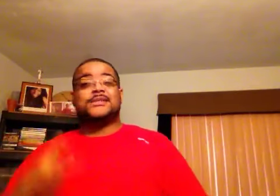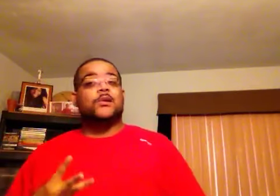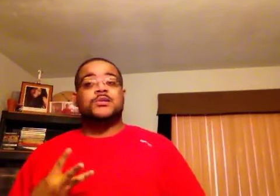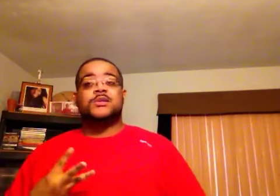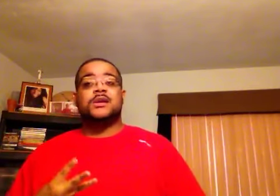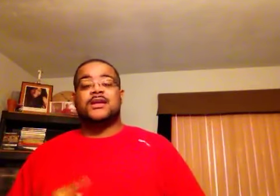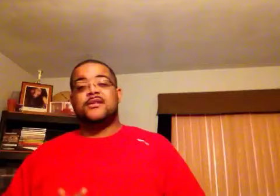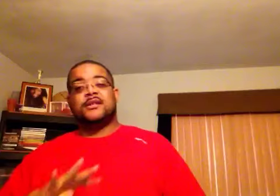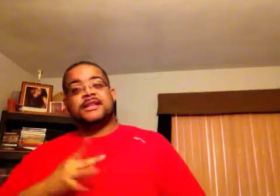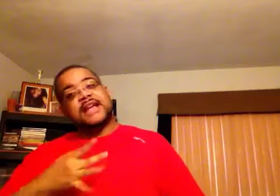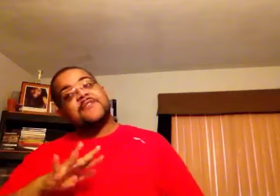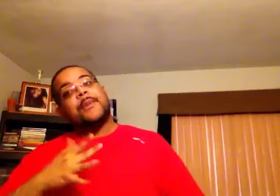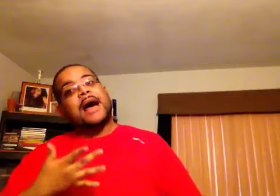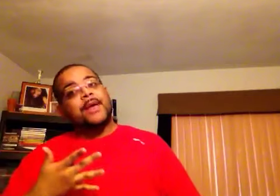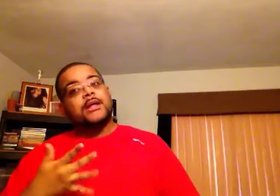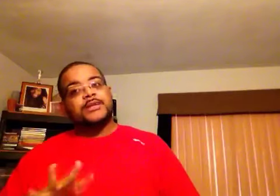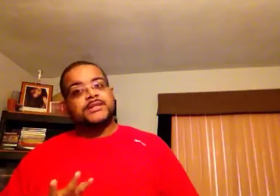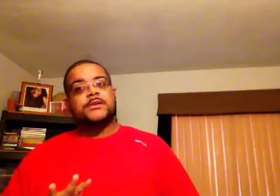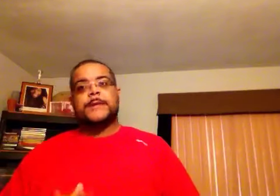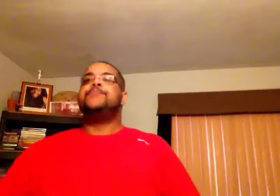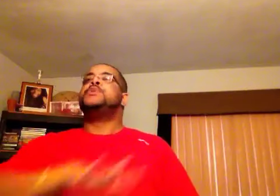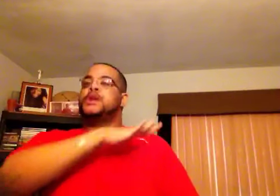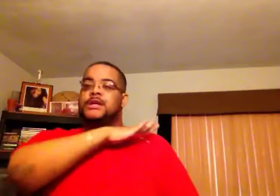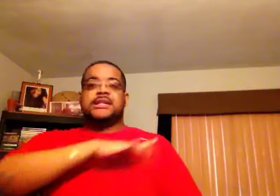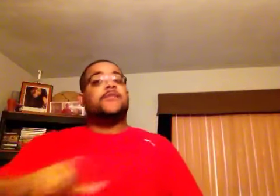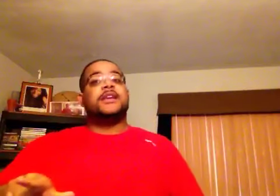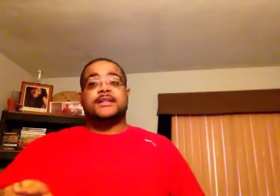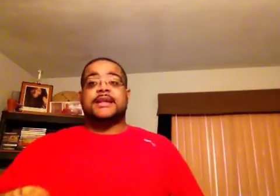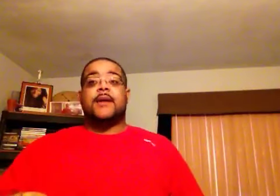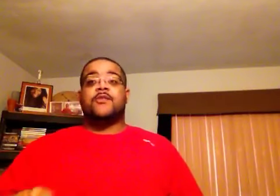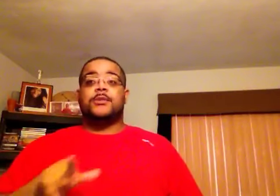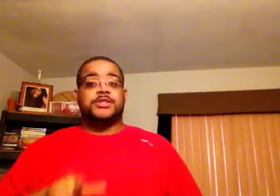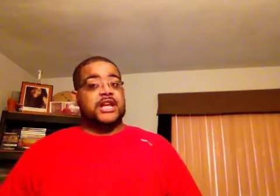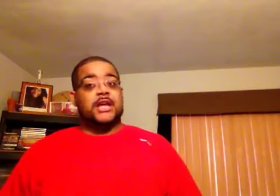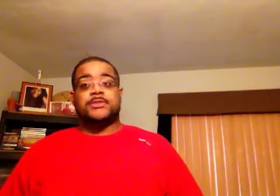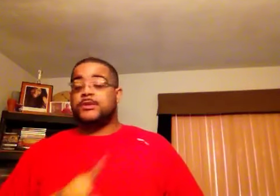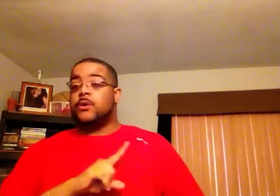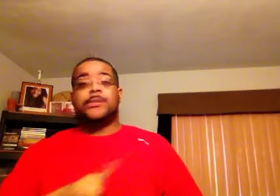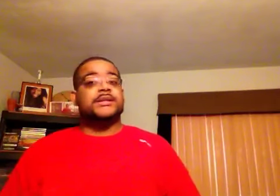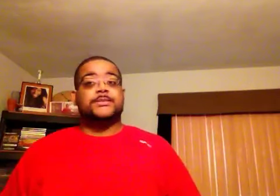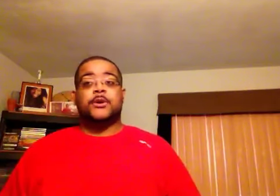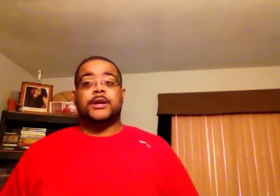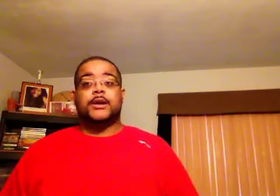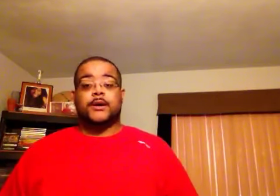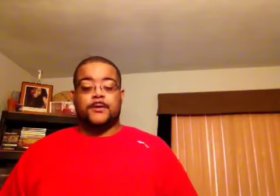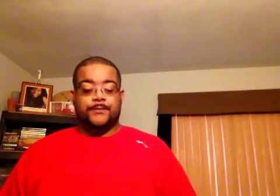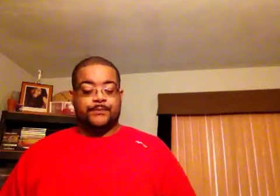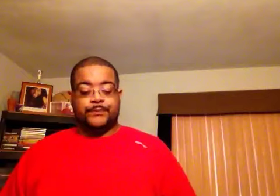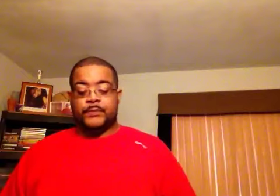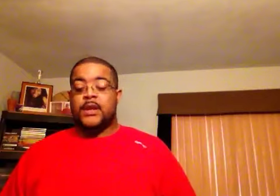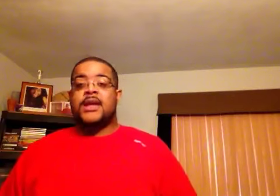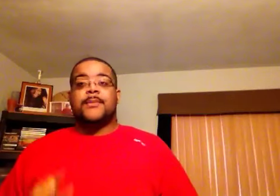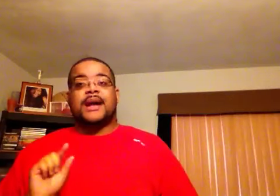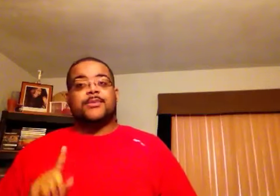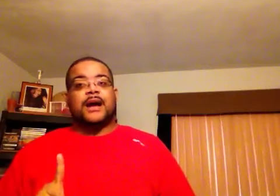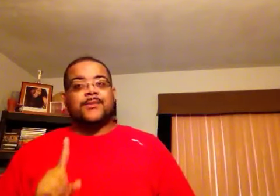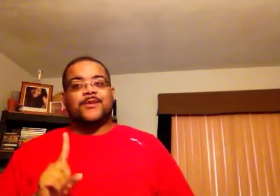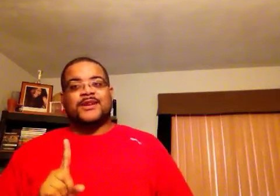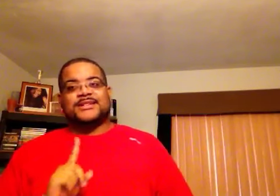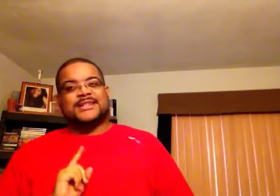soul to it, and know, at least have your pop elements to it, definitely get this album from Luke James, you won't be disappointed at all, but I prefer you guys get